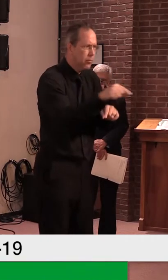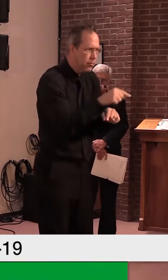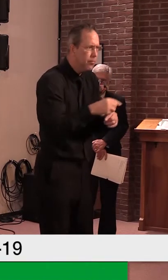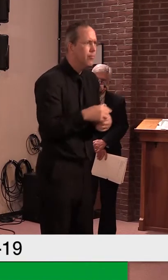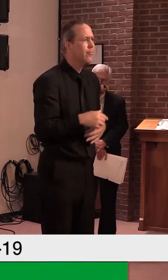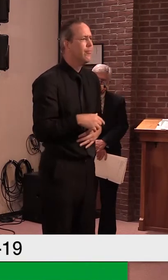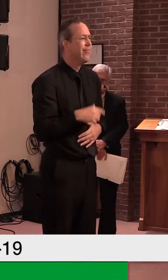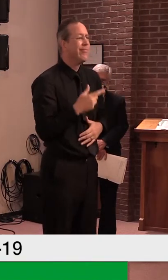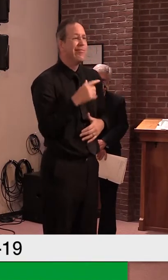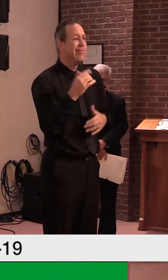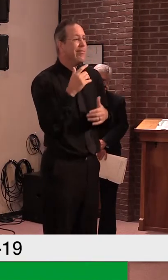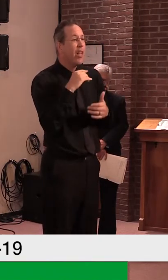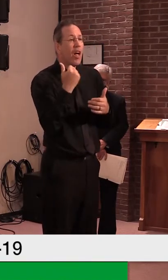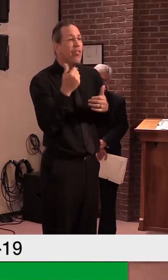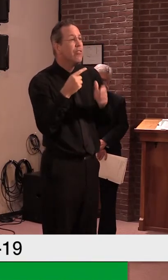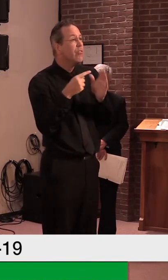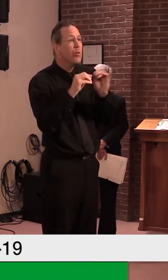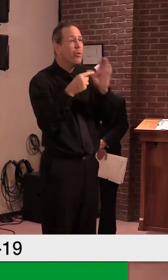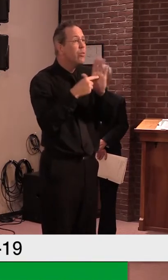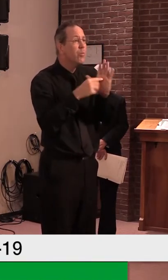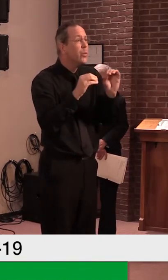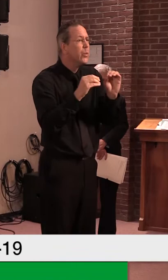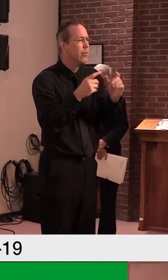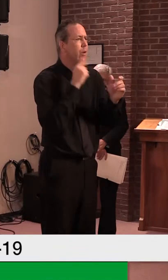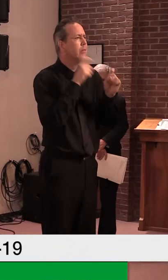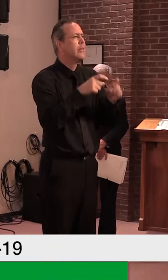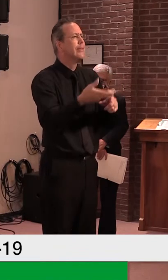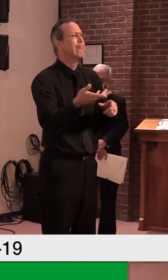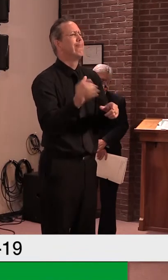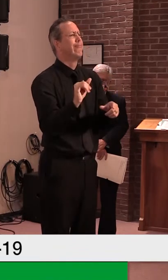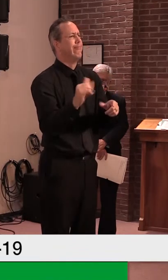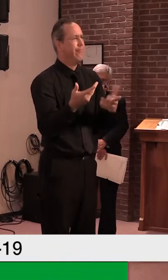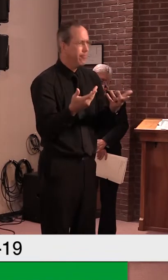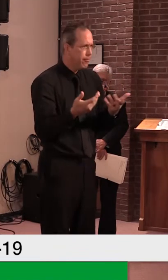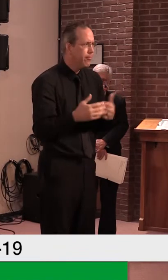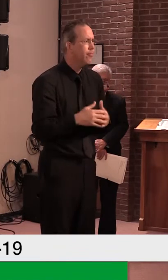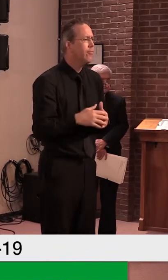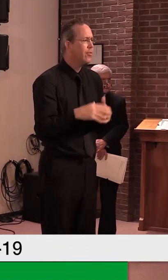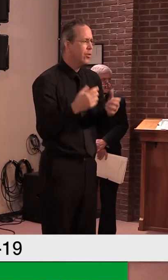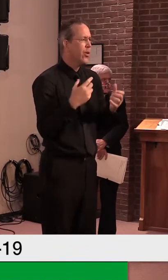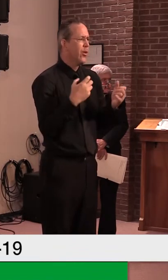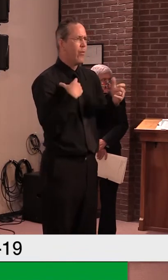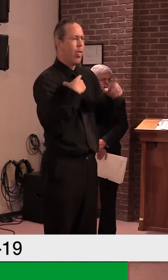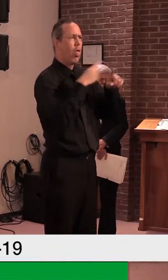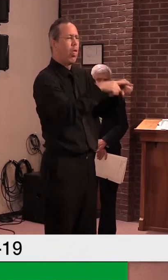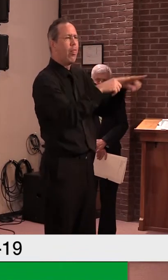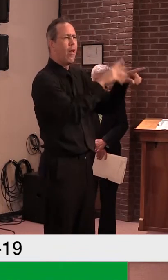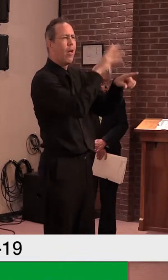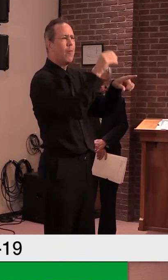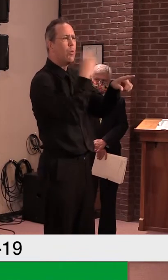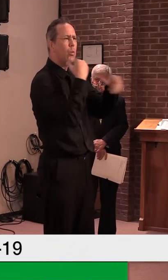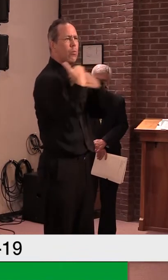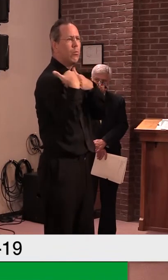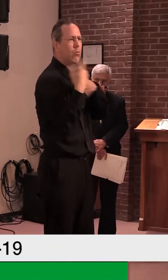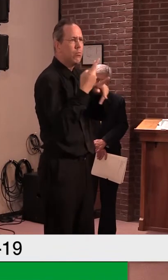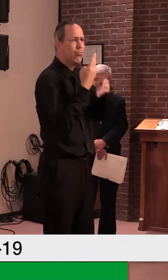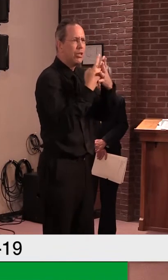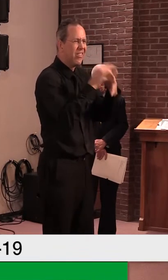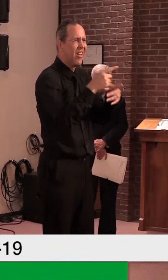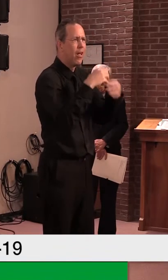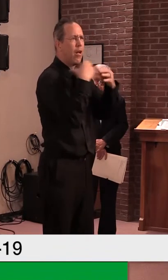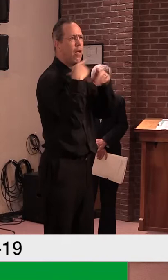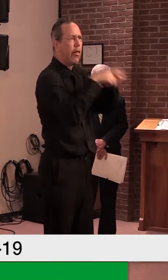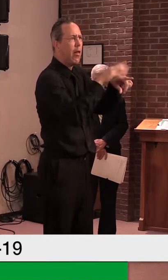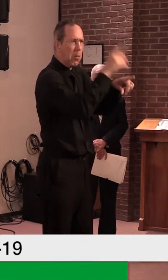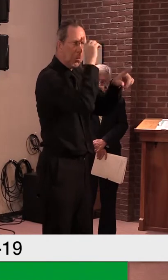Now we we took a different course. We had our outbreak here in Vermont. And so we took a different different